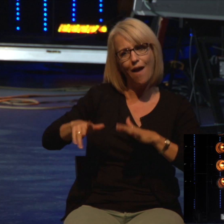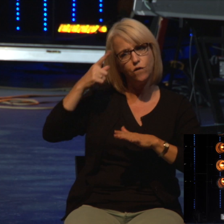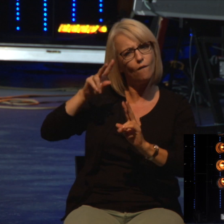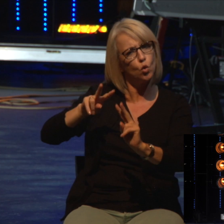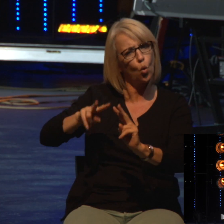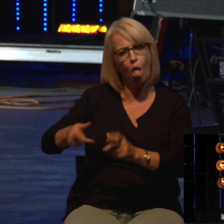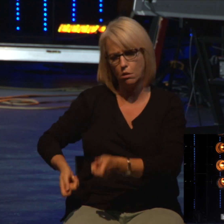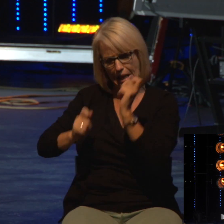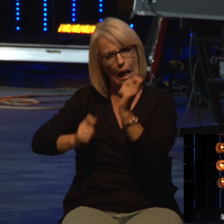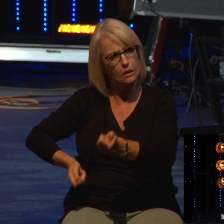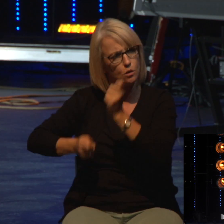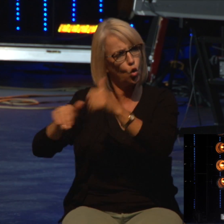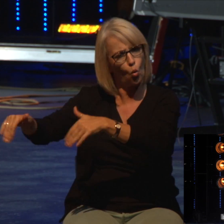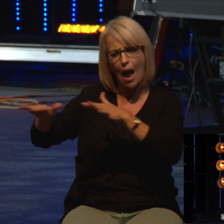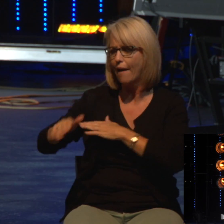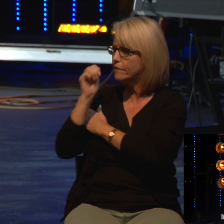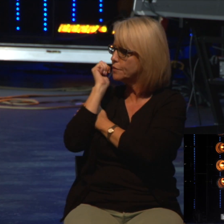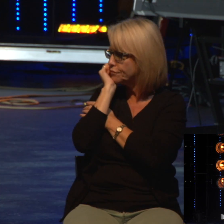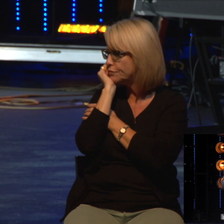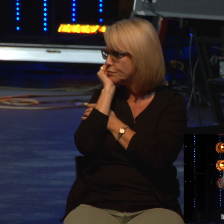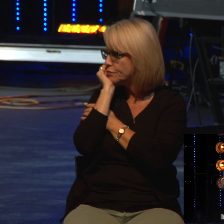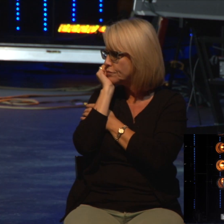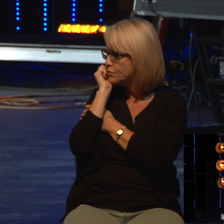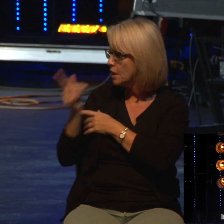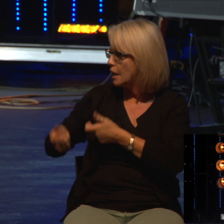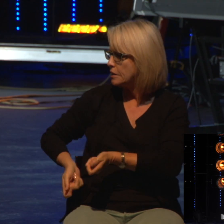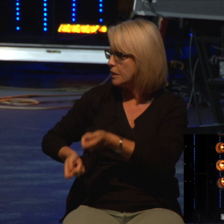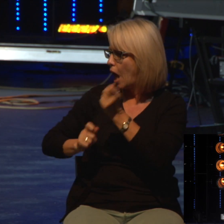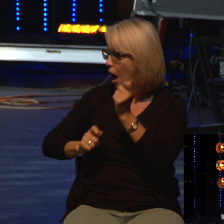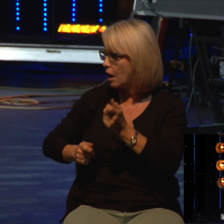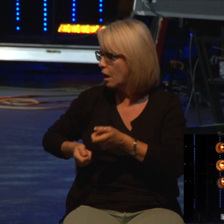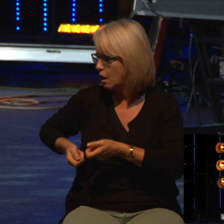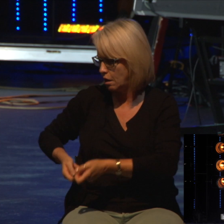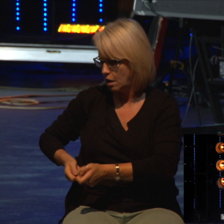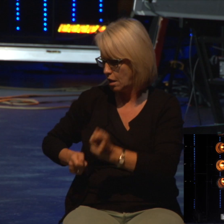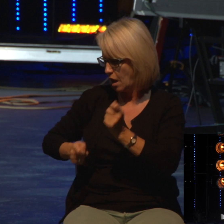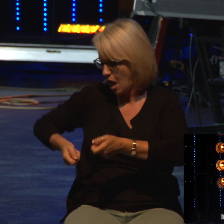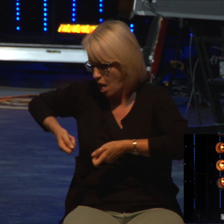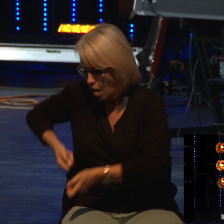afternoon. And suddenly as they dug, they came up with a human skull.